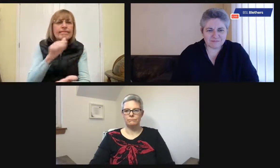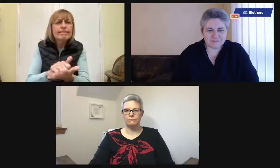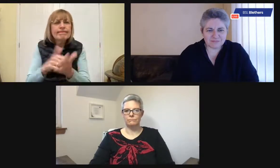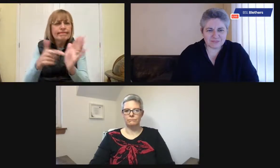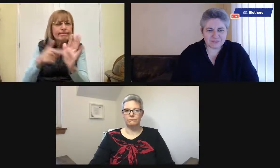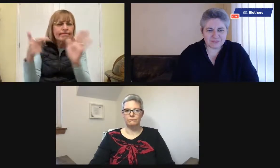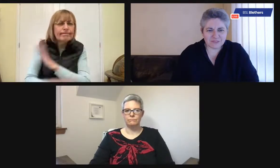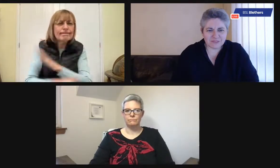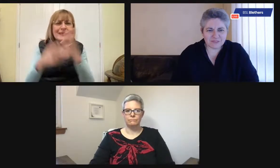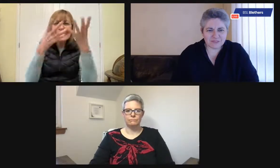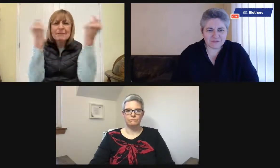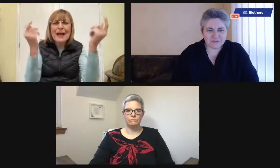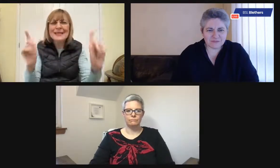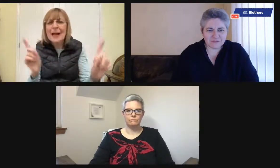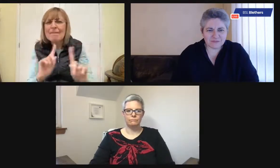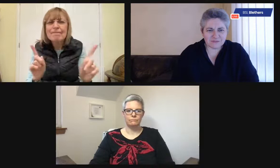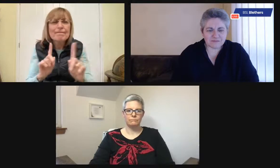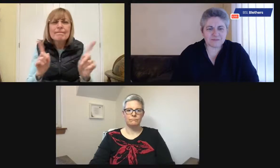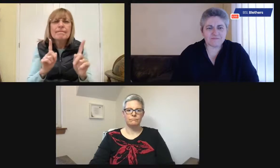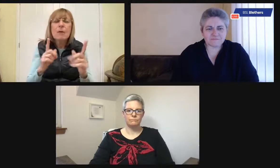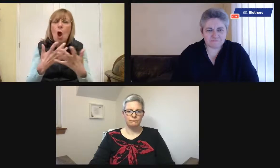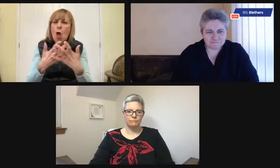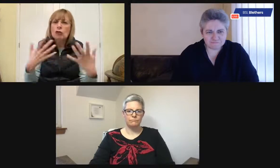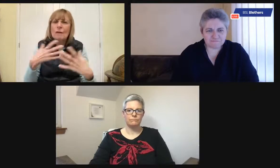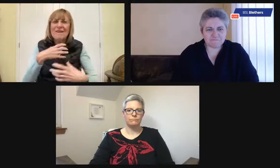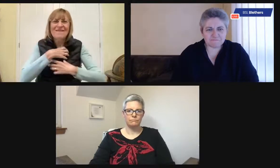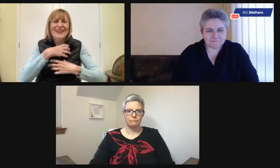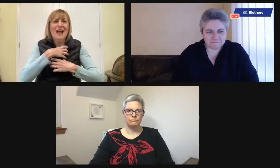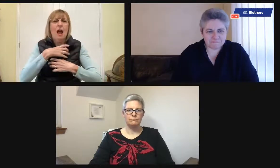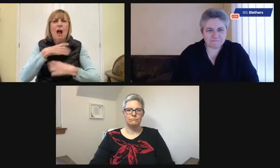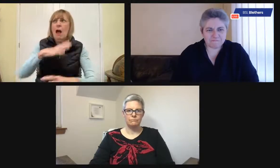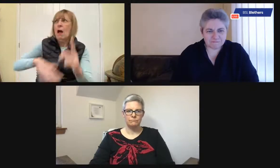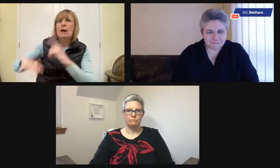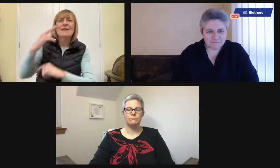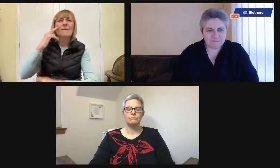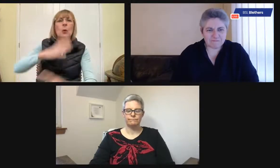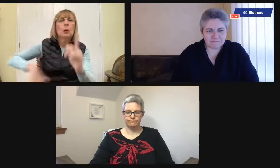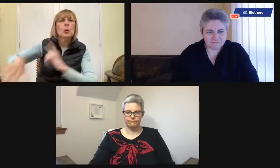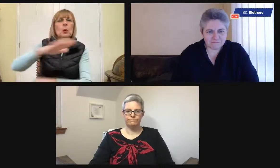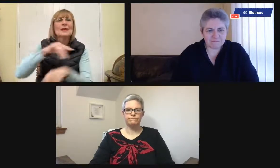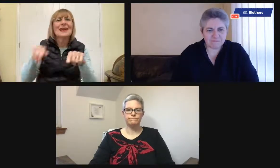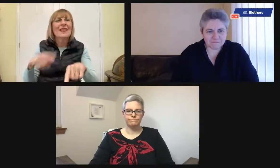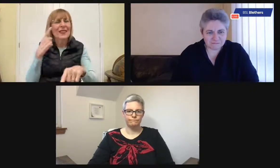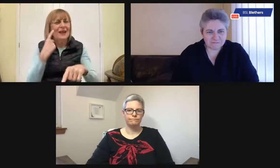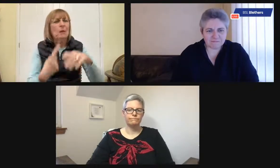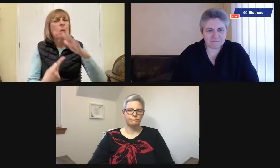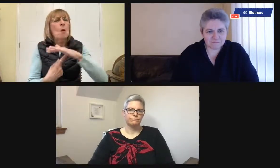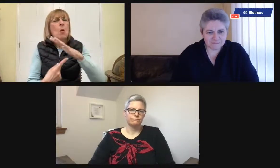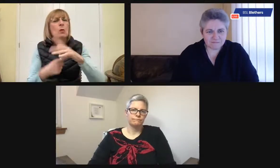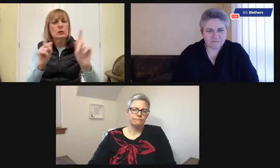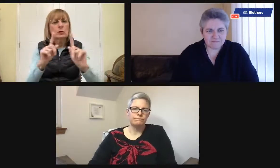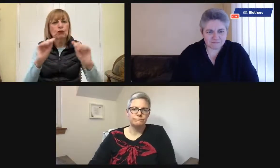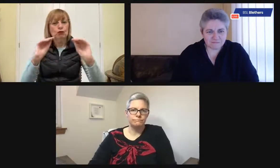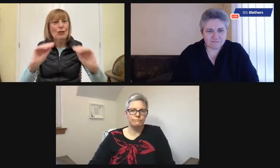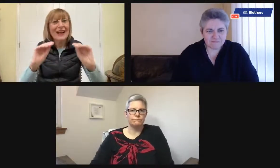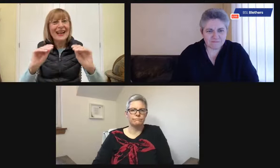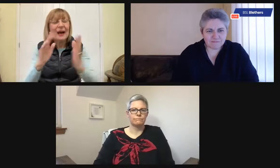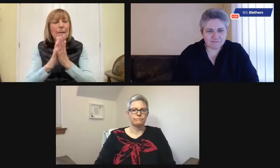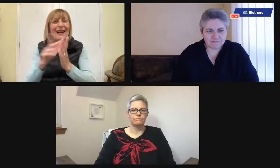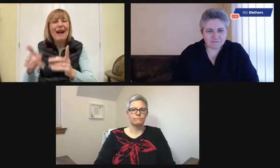a lot of deaf people don't know too much about dementia. There's a lot of fear around in the deaf community about that. So